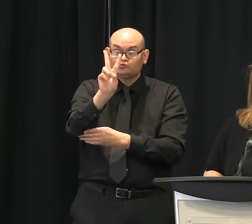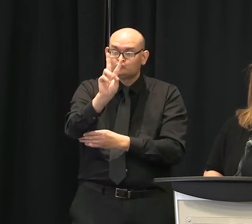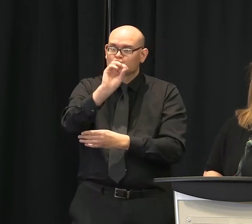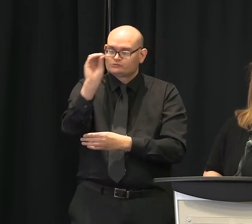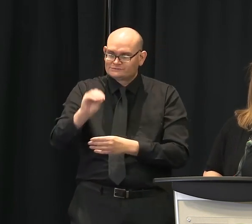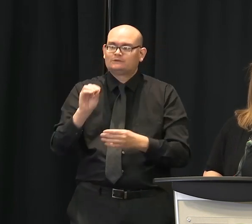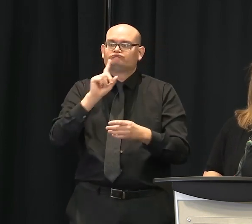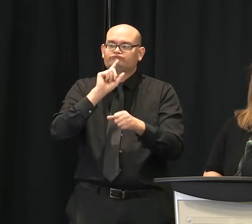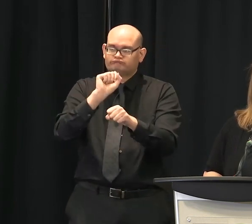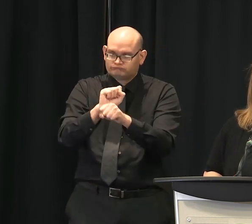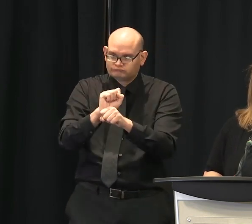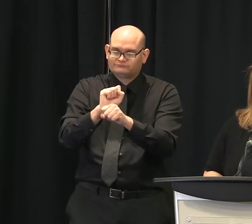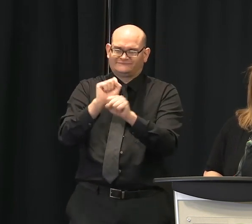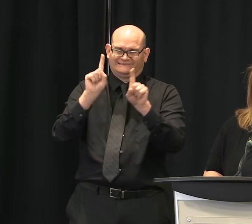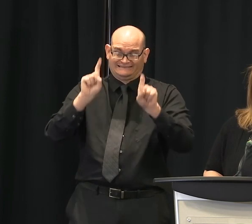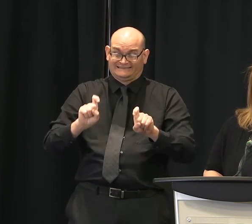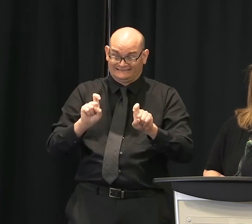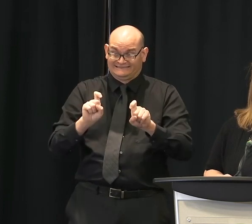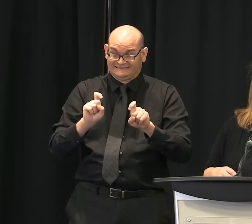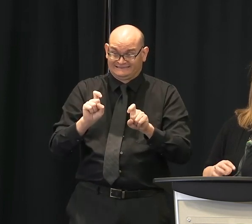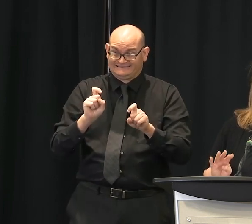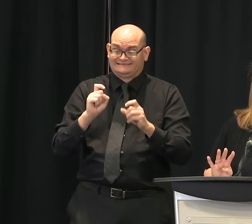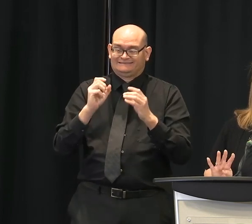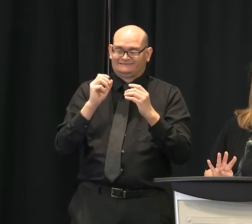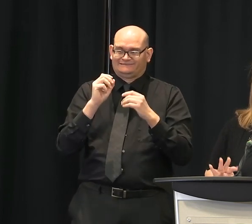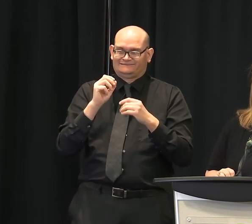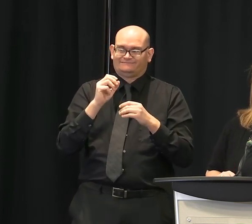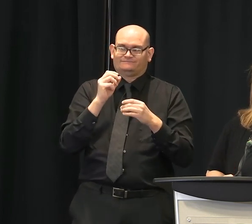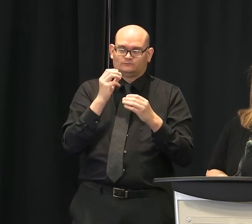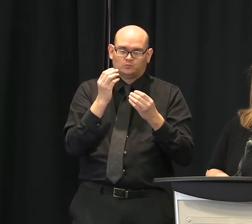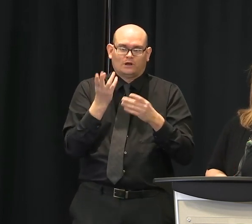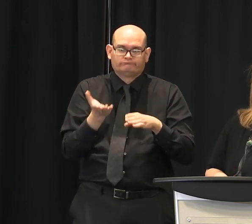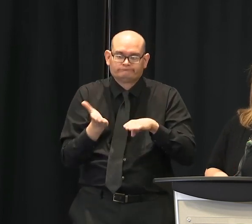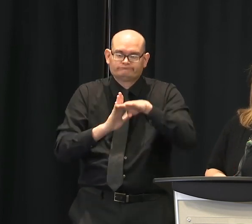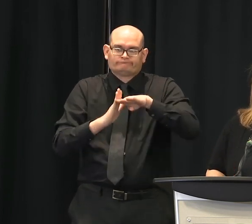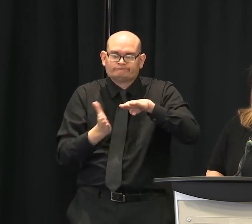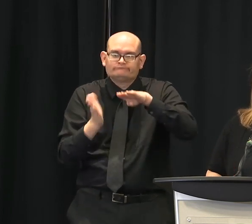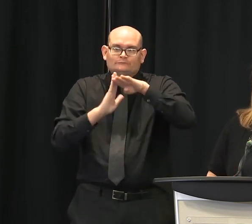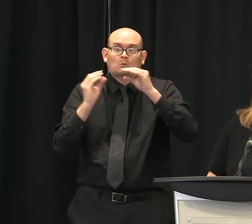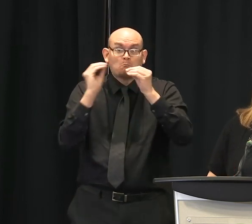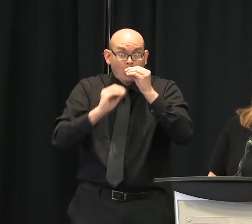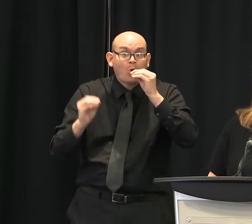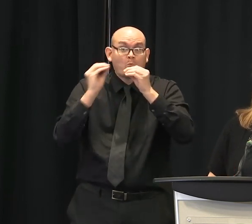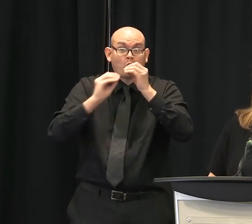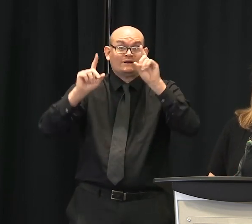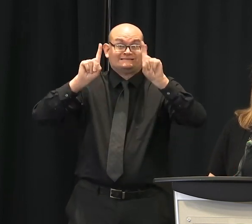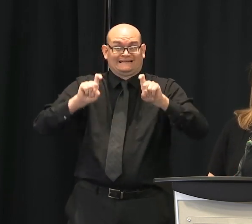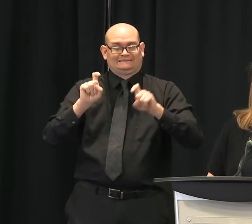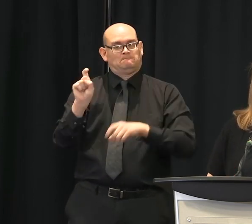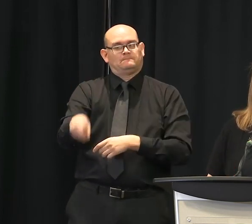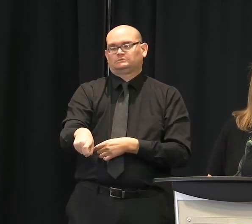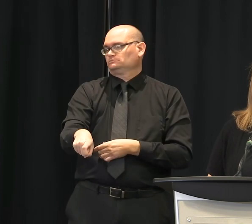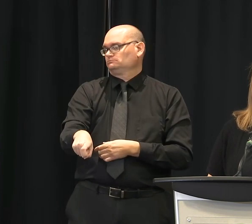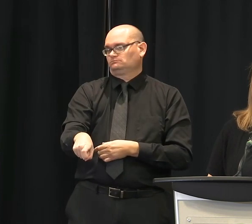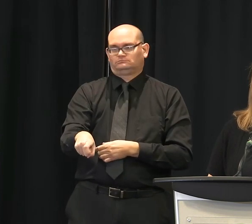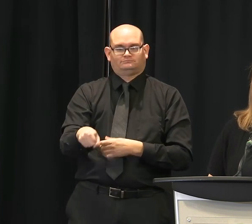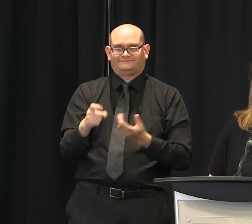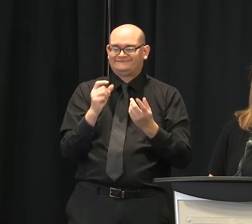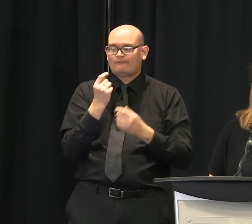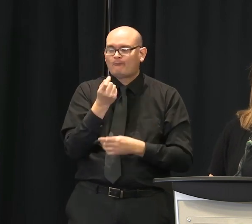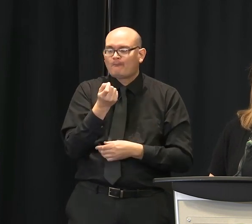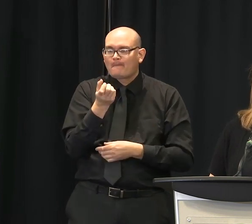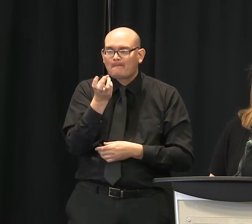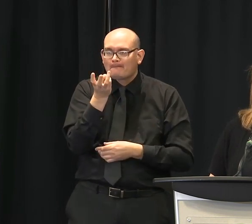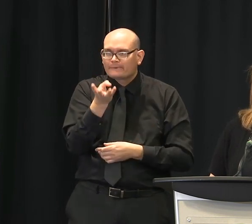using this testing plan. And it has four key components. One is the universal testing of all nursing home